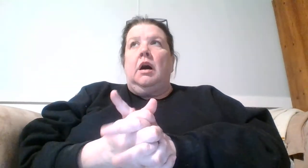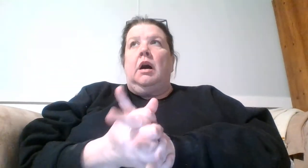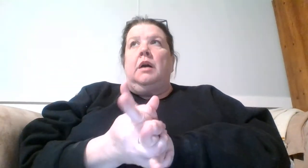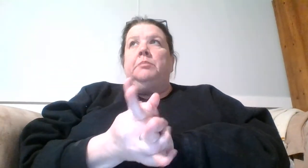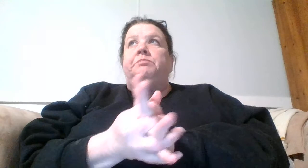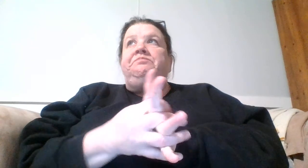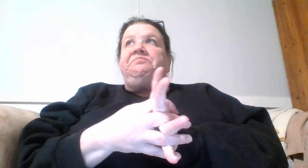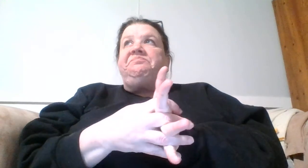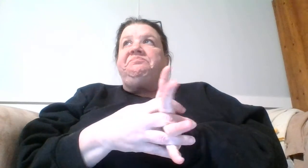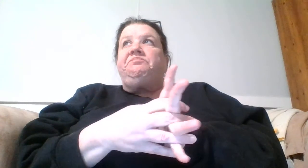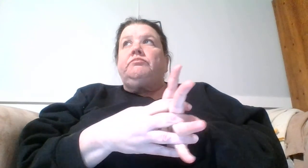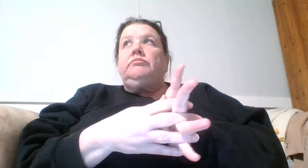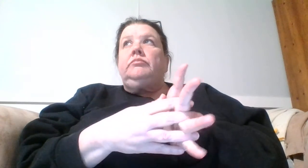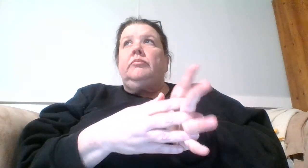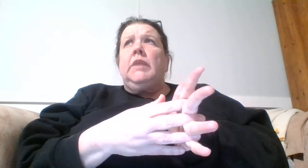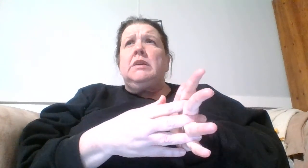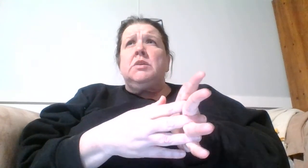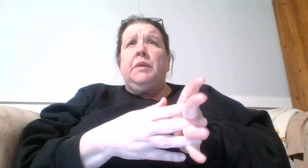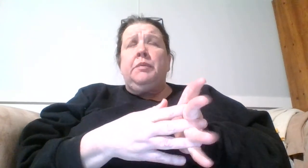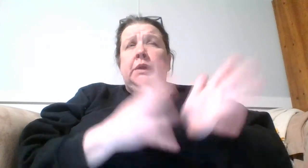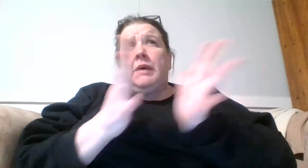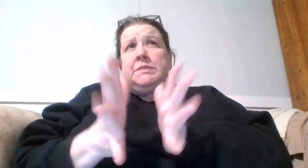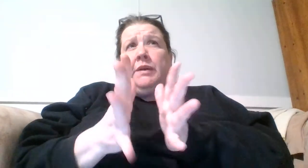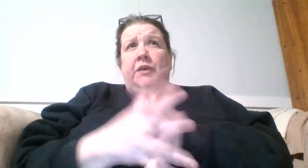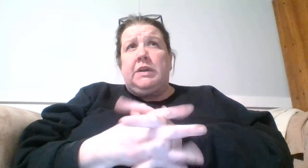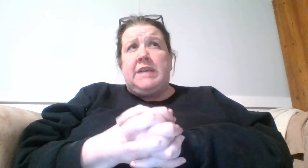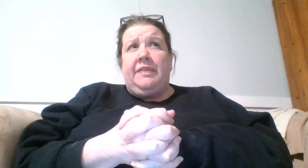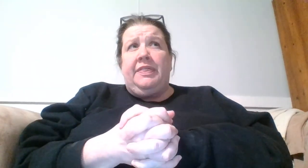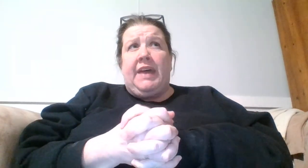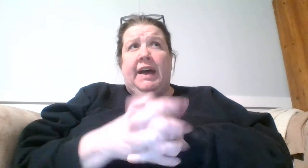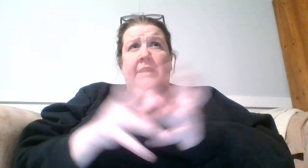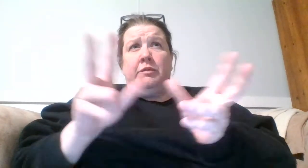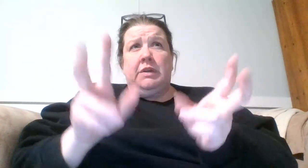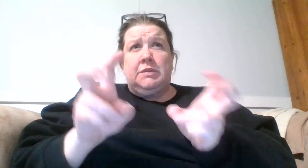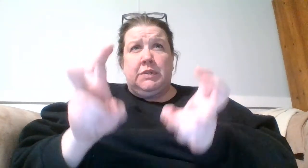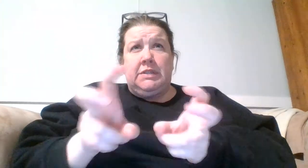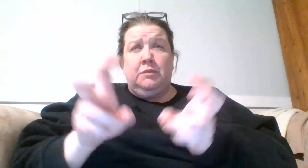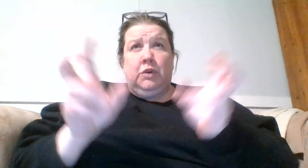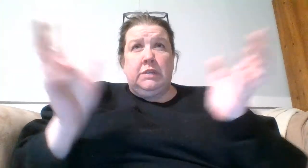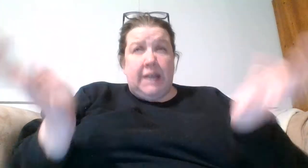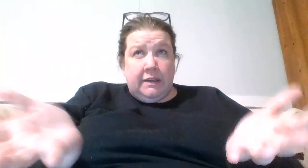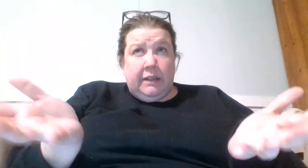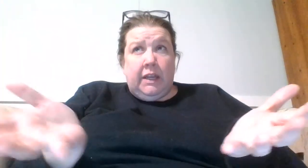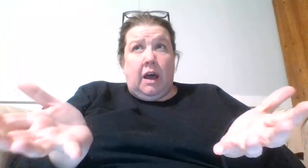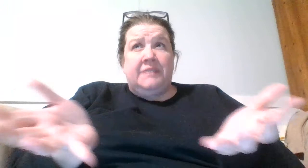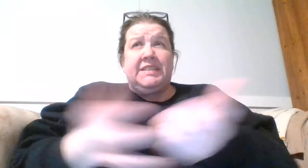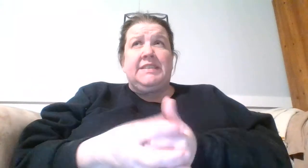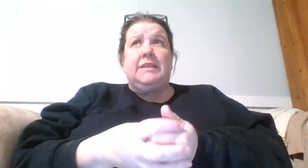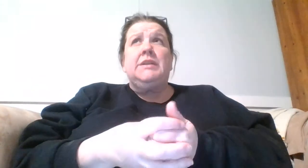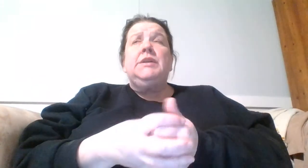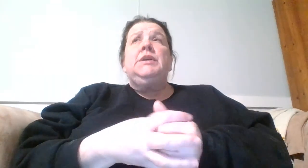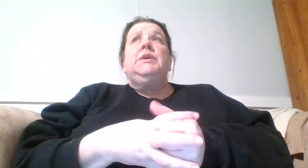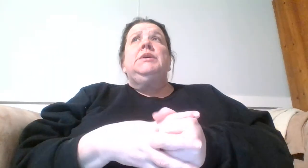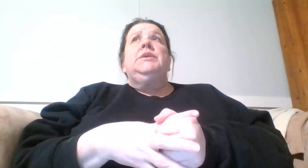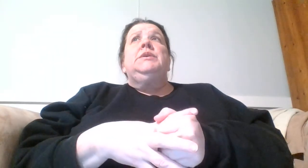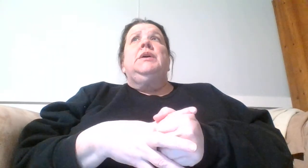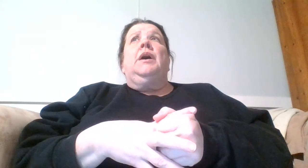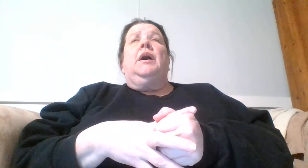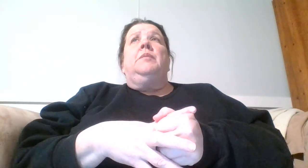Um, so he really wants me to focus on that because we're, we're technically in off season. Um,